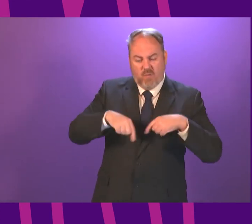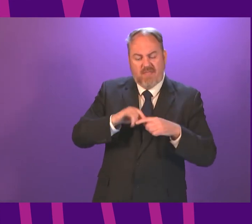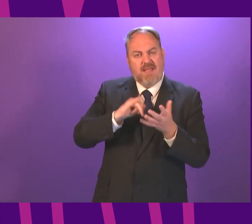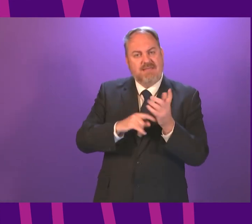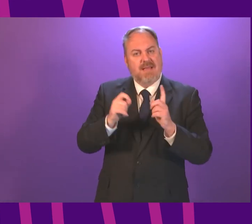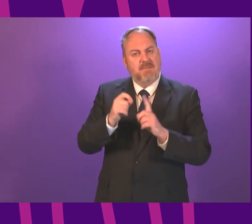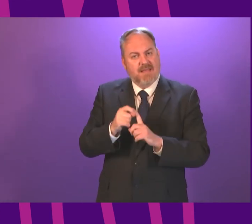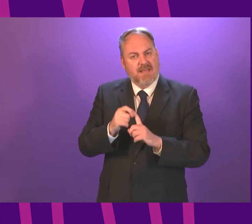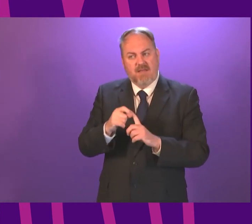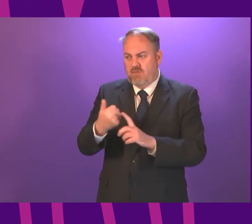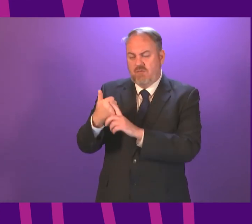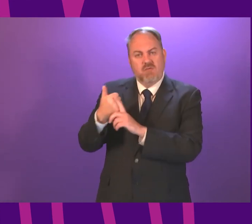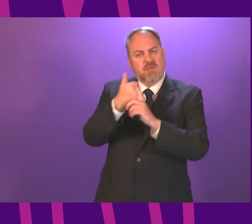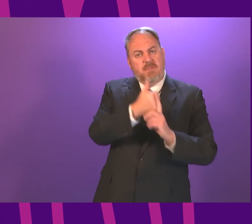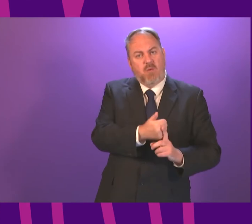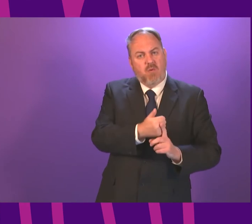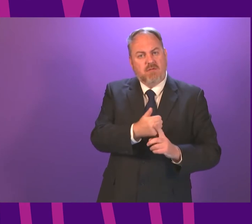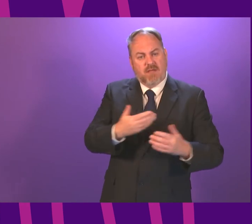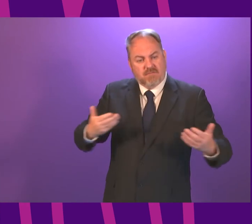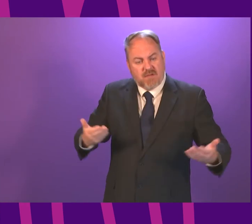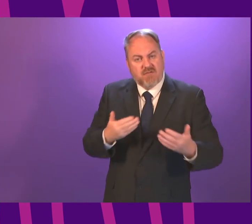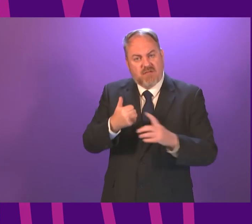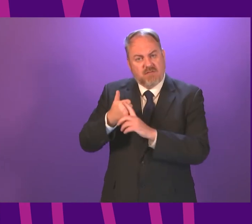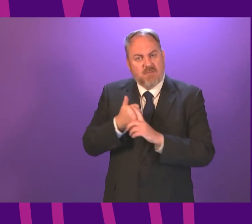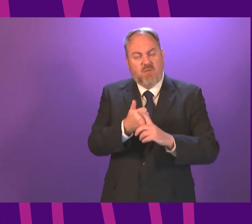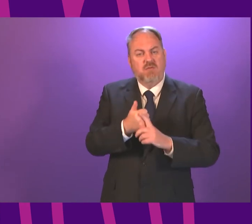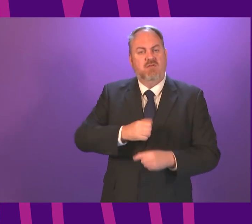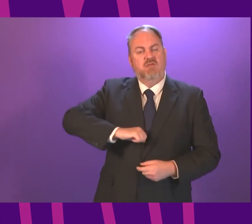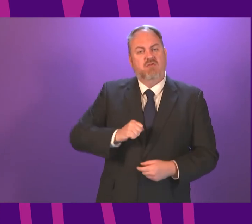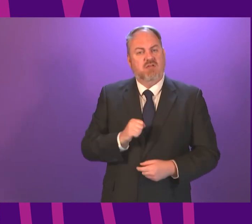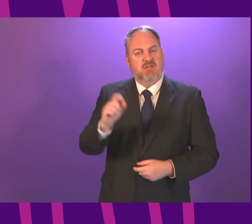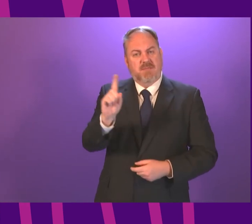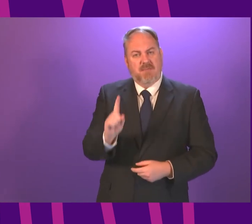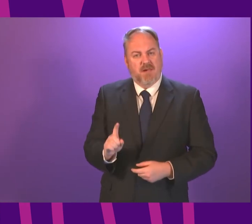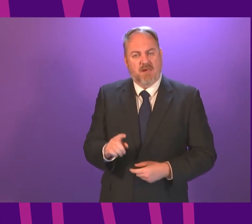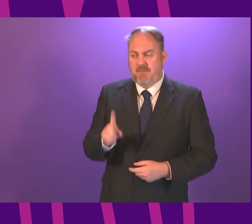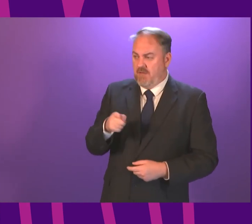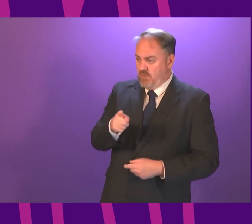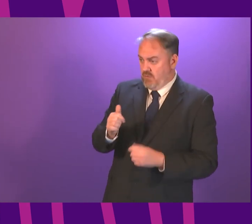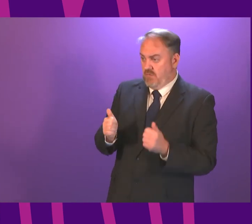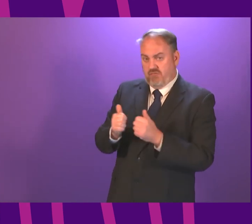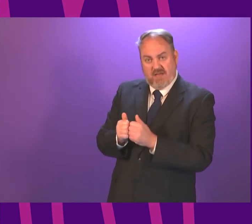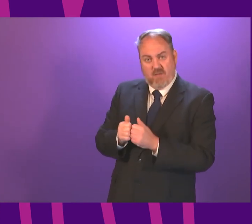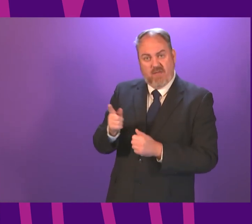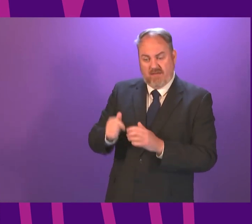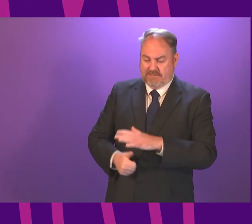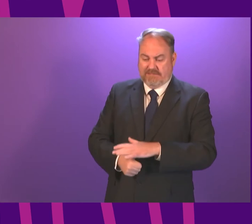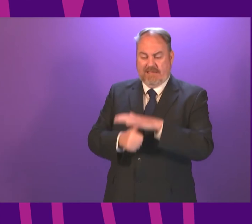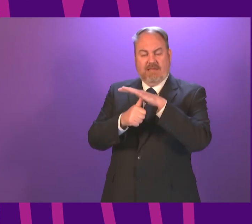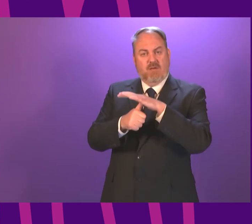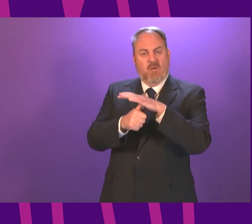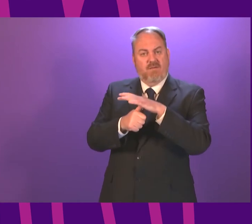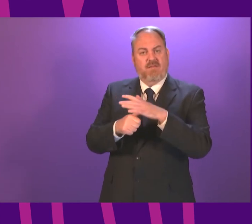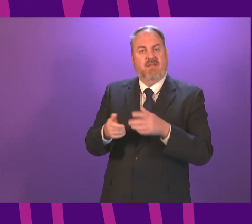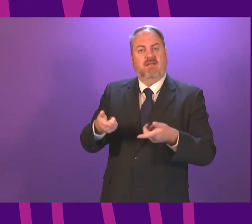Scotland. So does the First Minister share the concerns of the President of the National Farmers Union of Scotland, is in John Swinney's